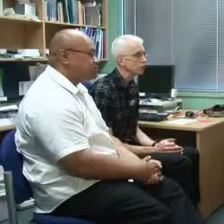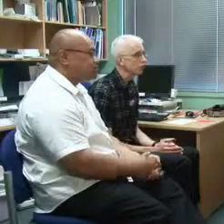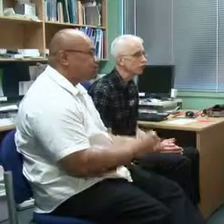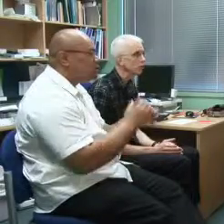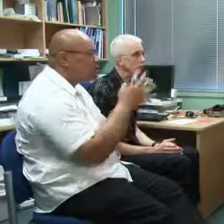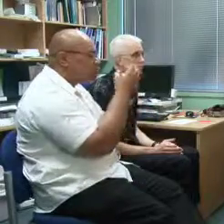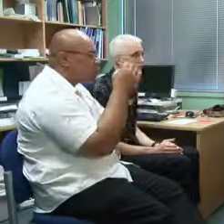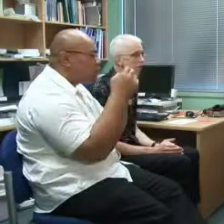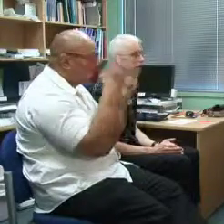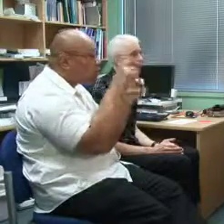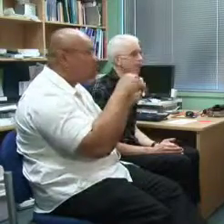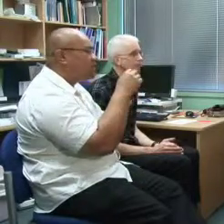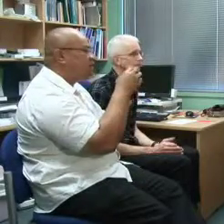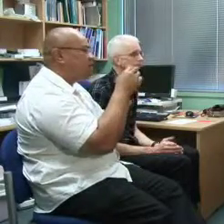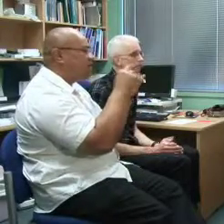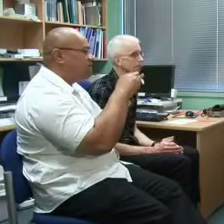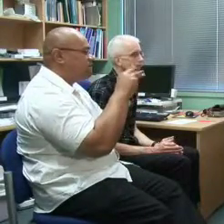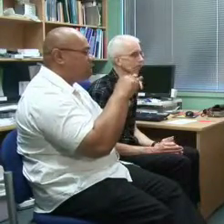It's called flucloxacillin.